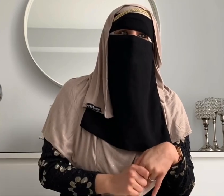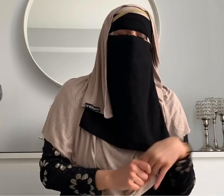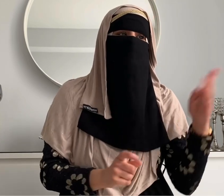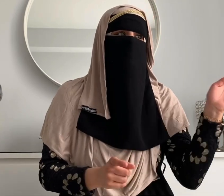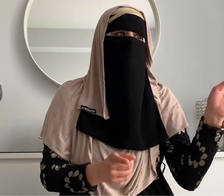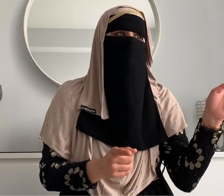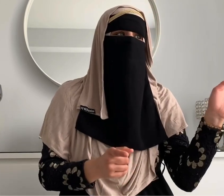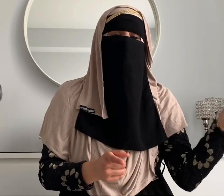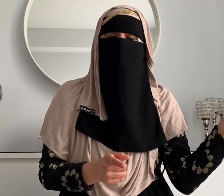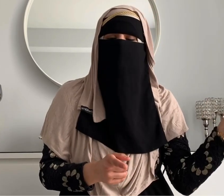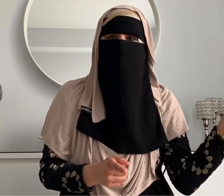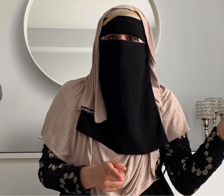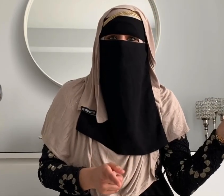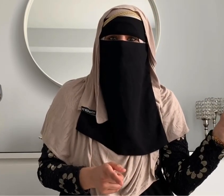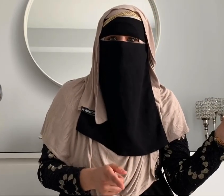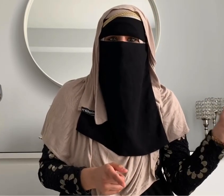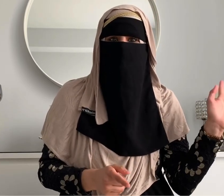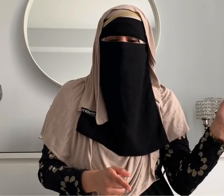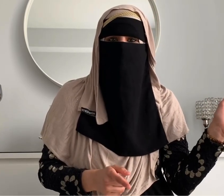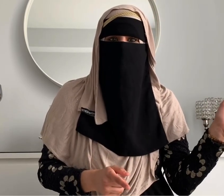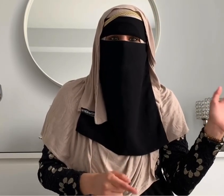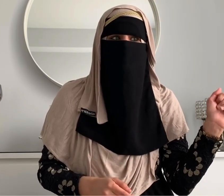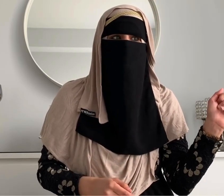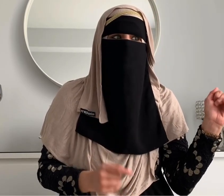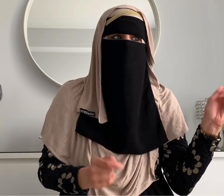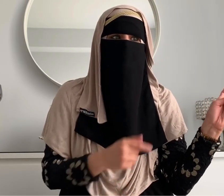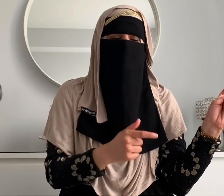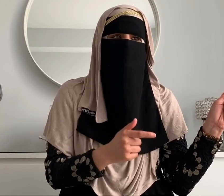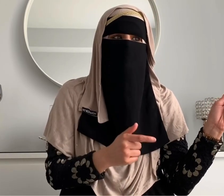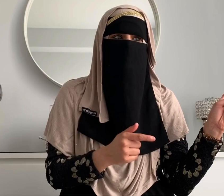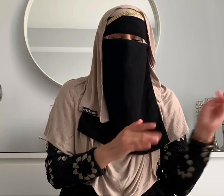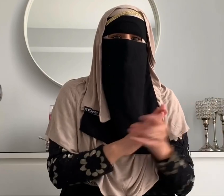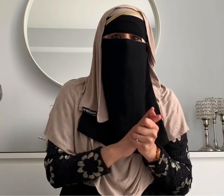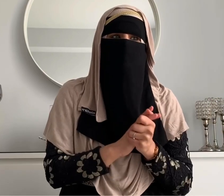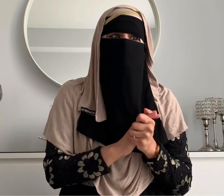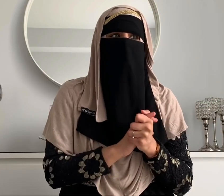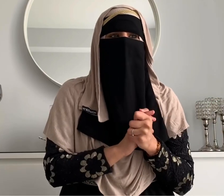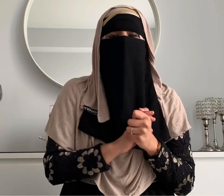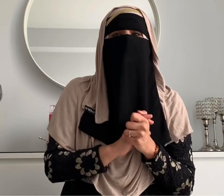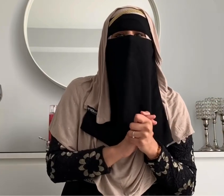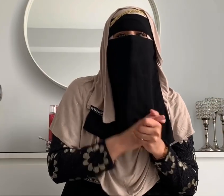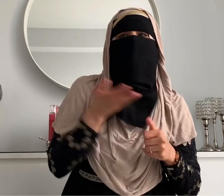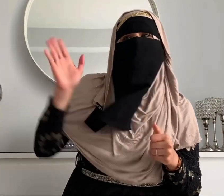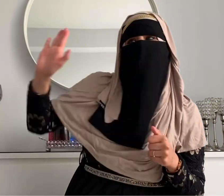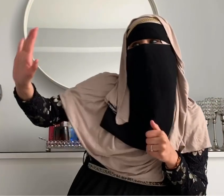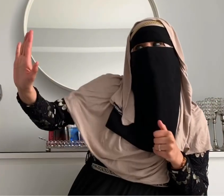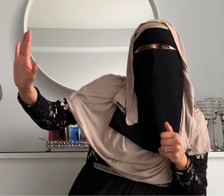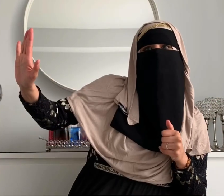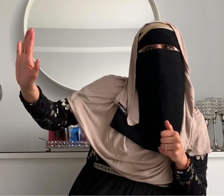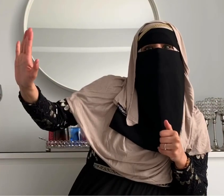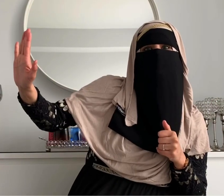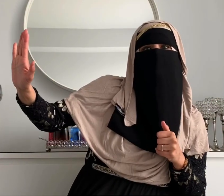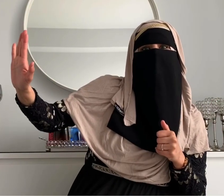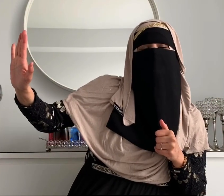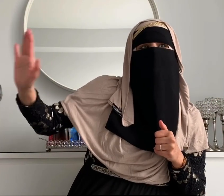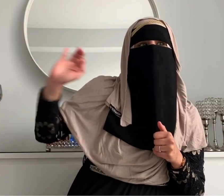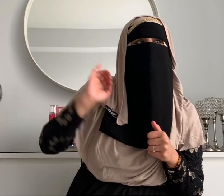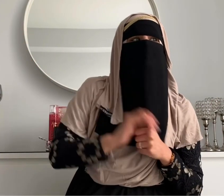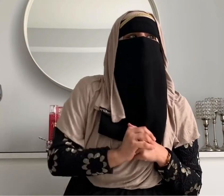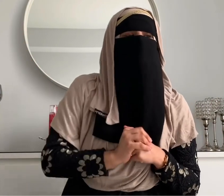have a you know the white noise machine in her room and then whenever i would go in there i would be like hey google stop and then she saw